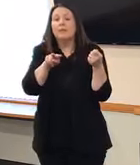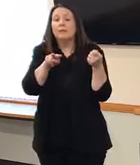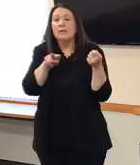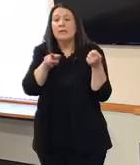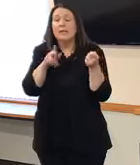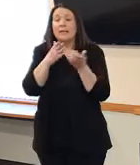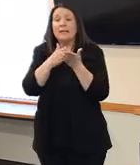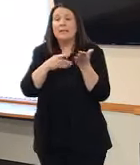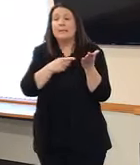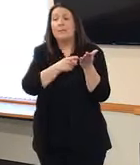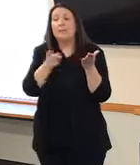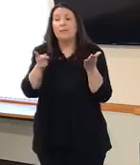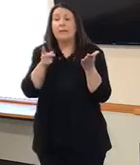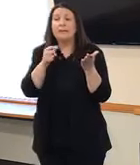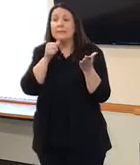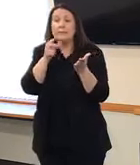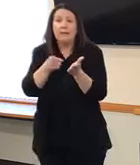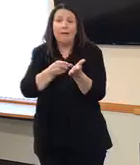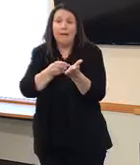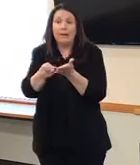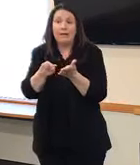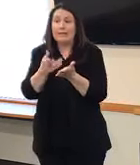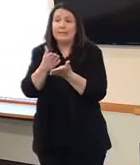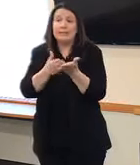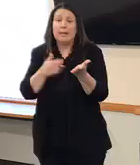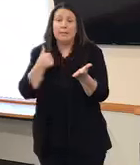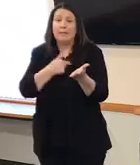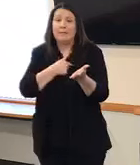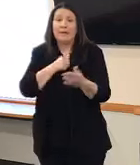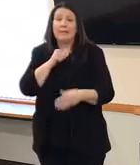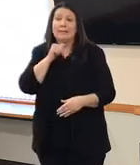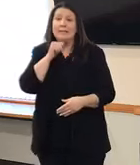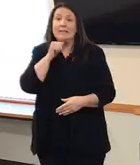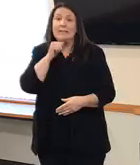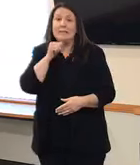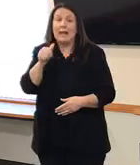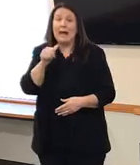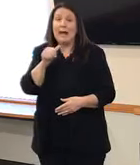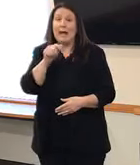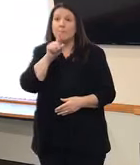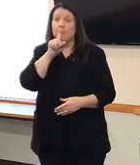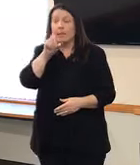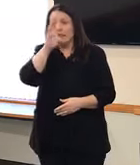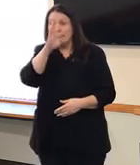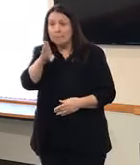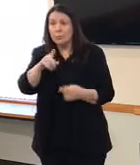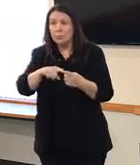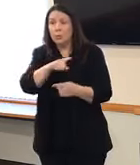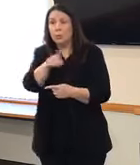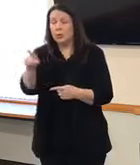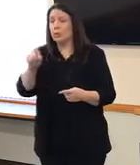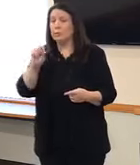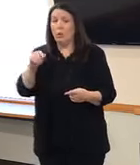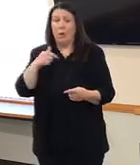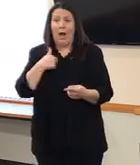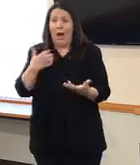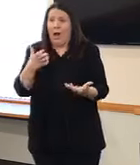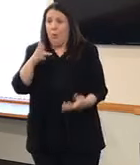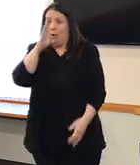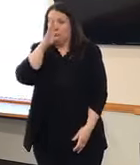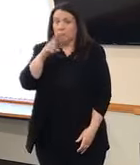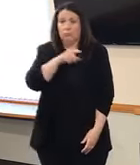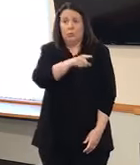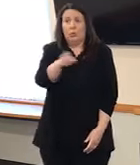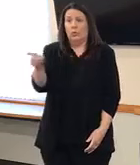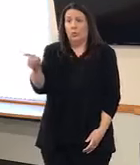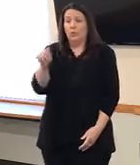forthright or completely transparent with the media. And to that end, I'd be happy to answer questions later